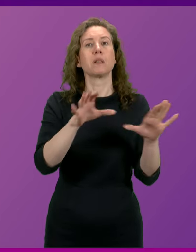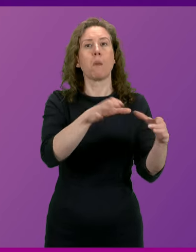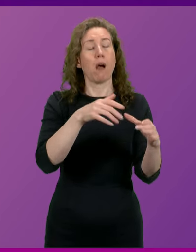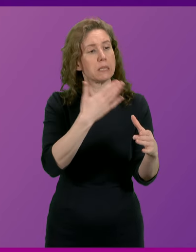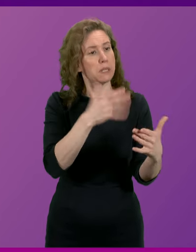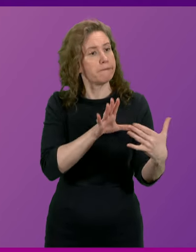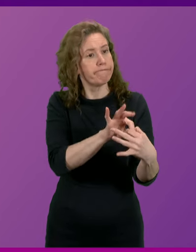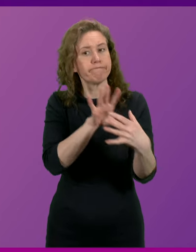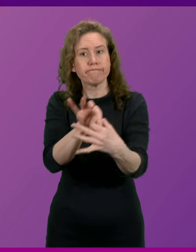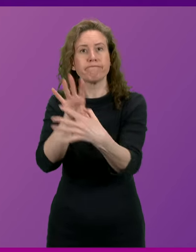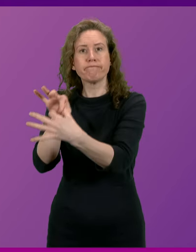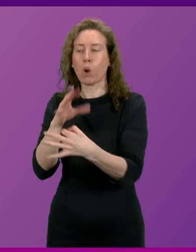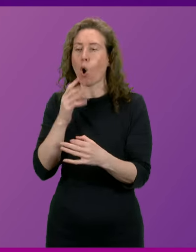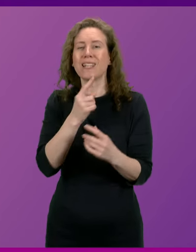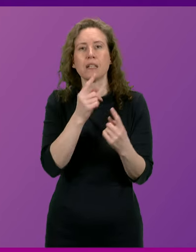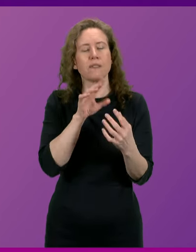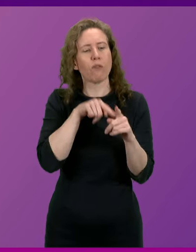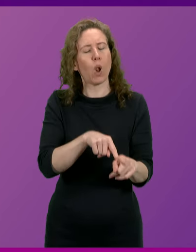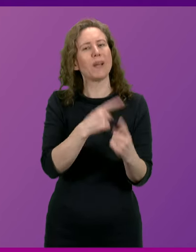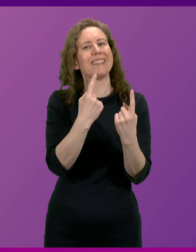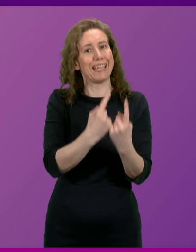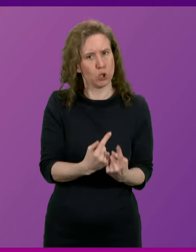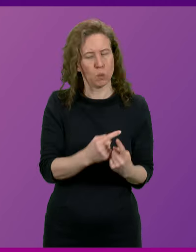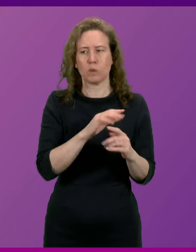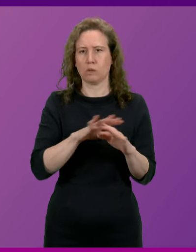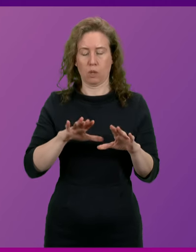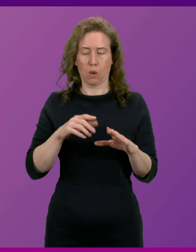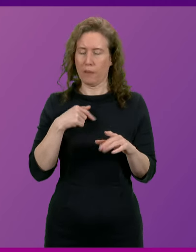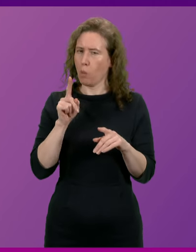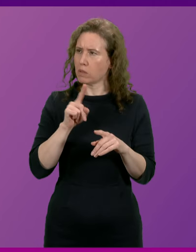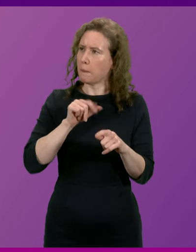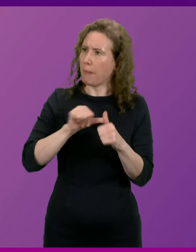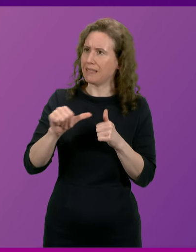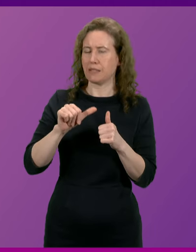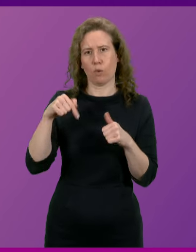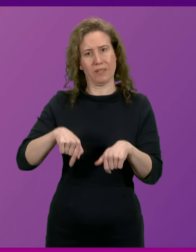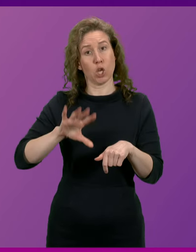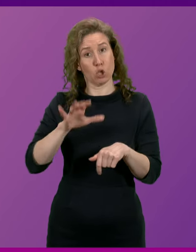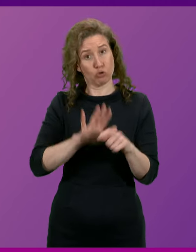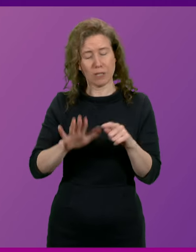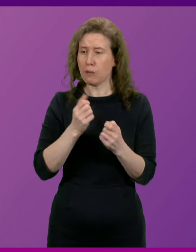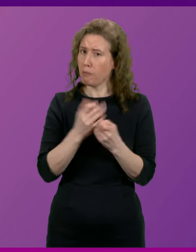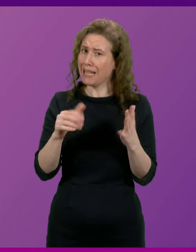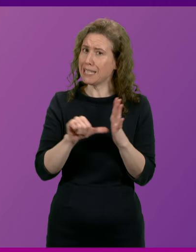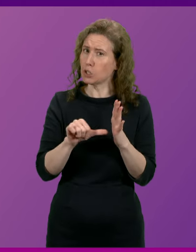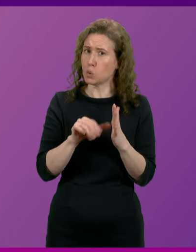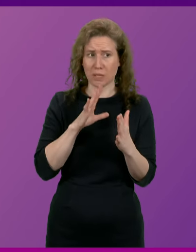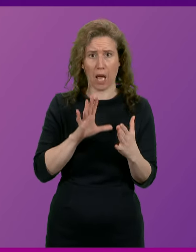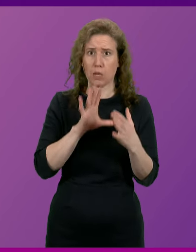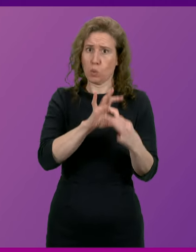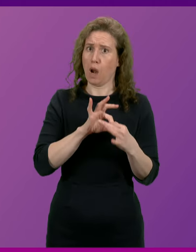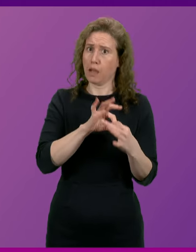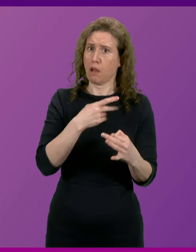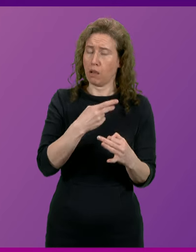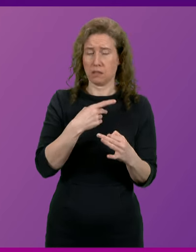chamber in the best interests of this country. And I believe that there are many issues that unite us. And one of those issues that unite,